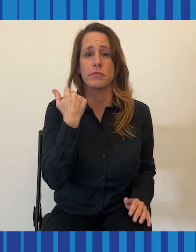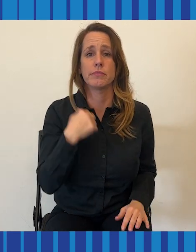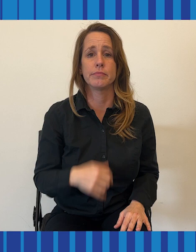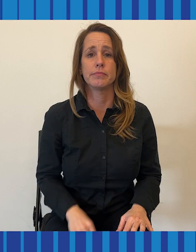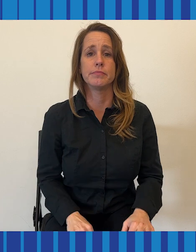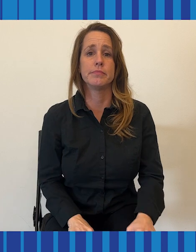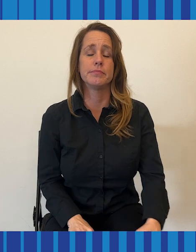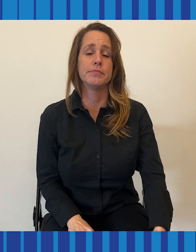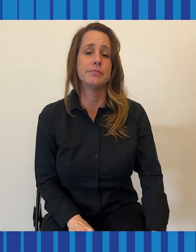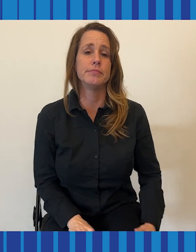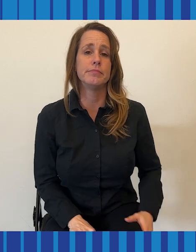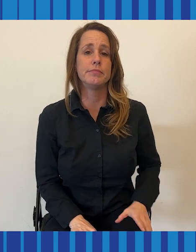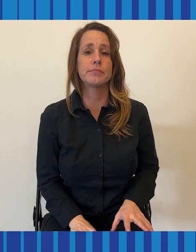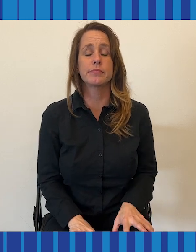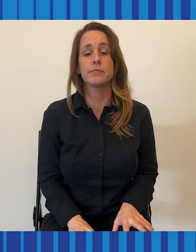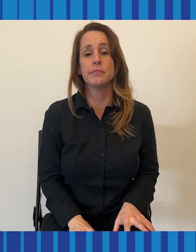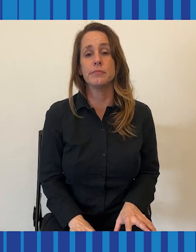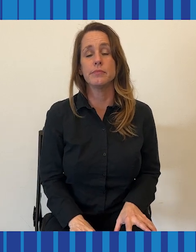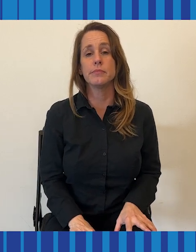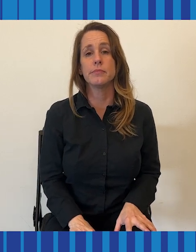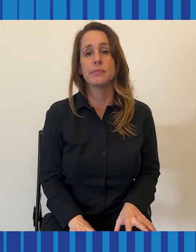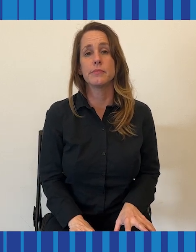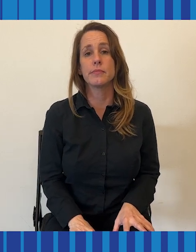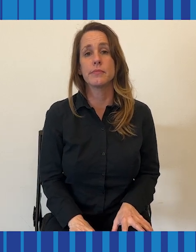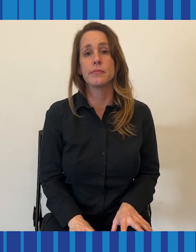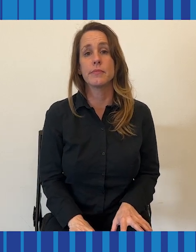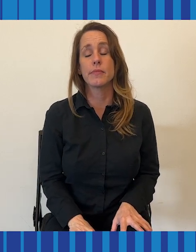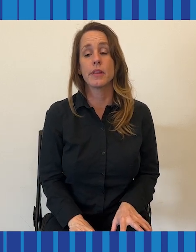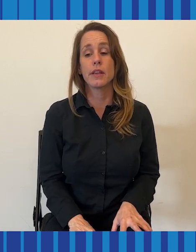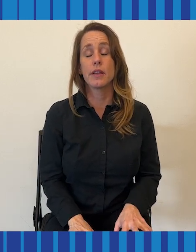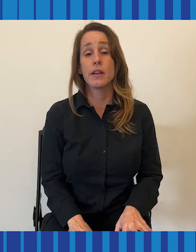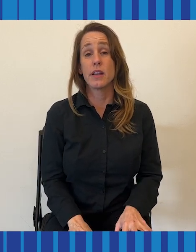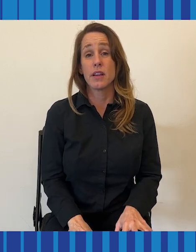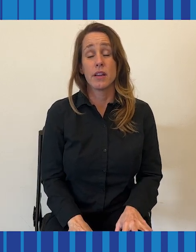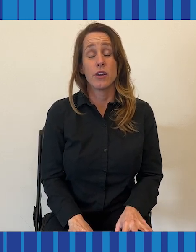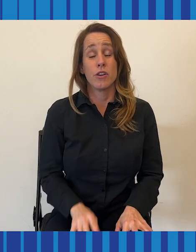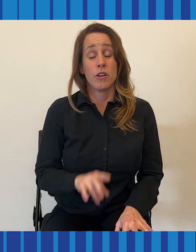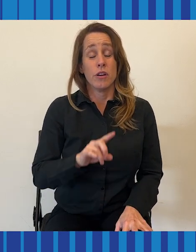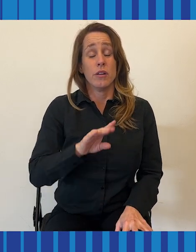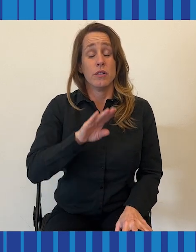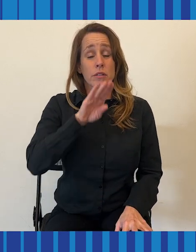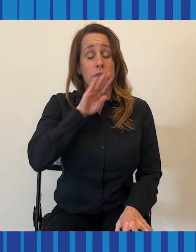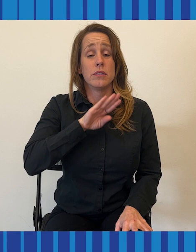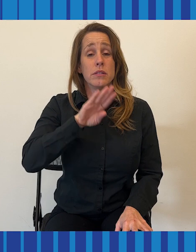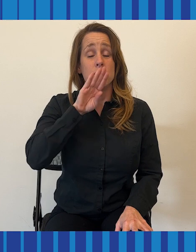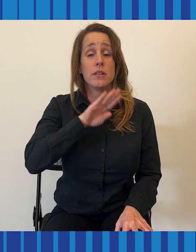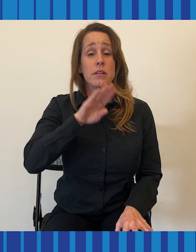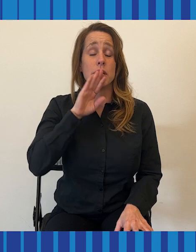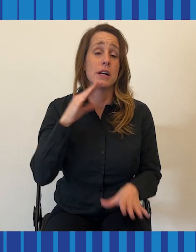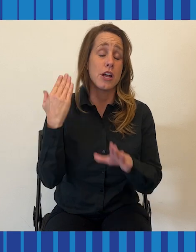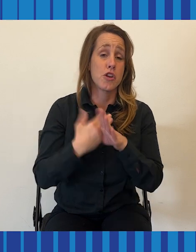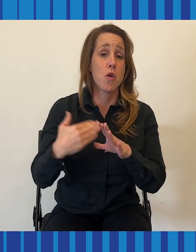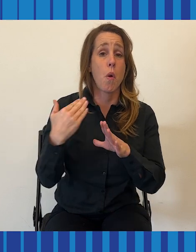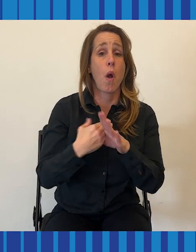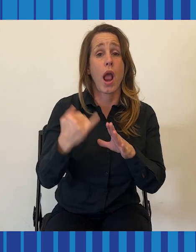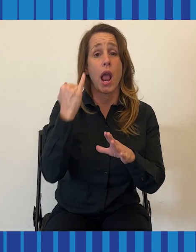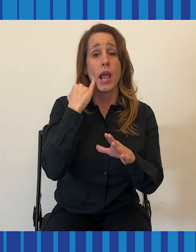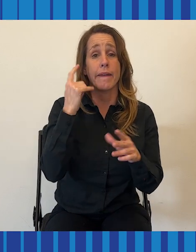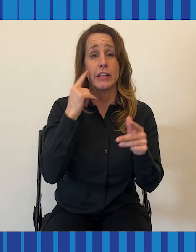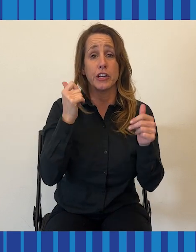get what you said. There's nothing more annoying to someone with hearing loss when you